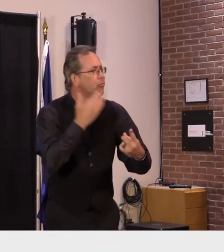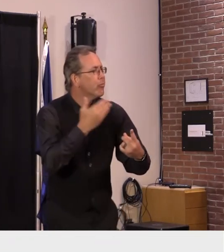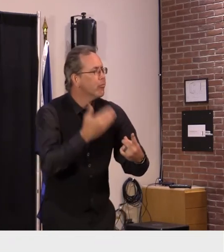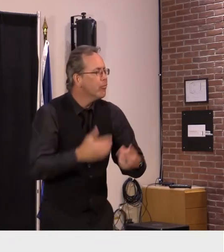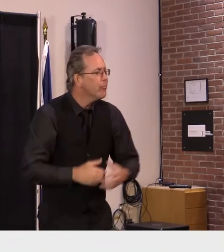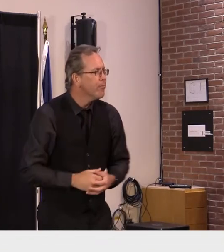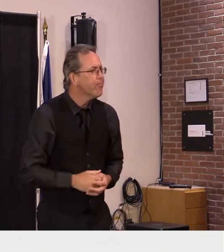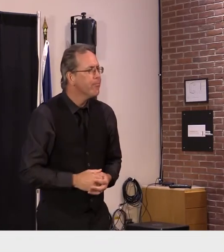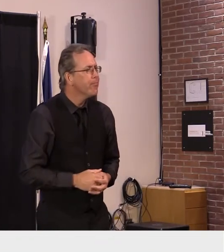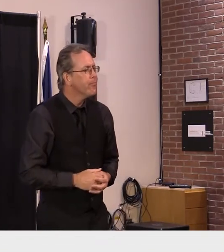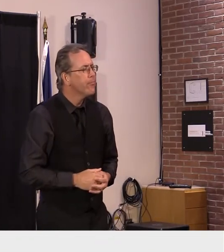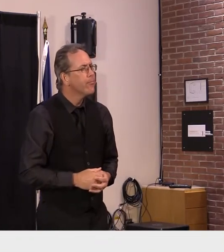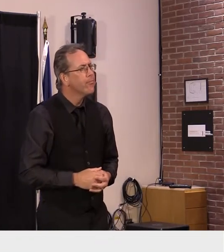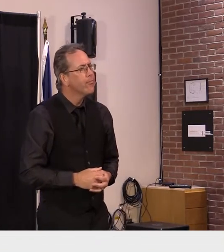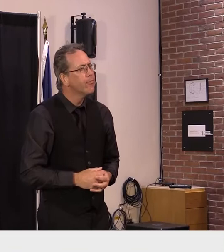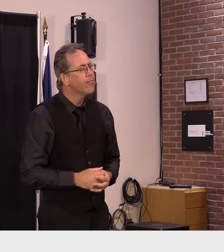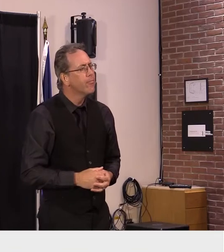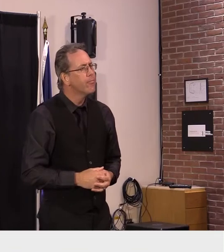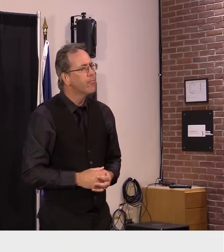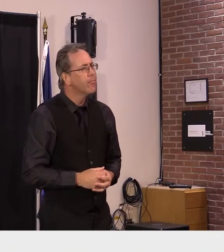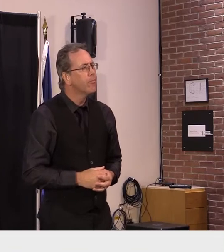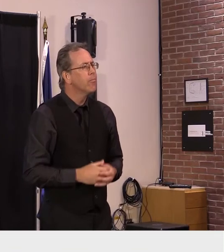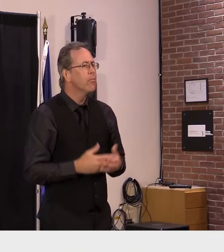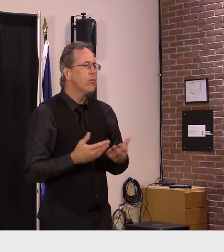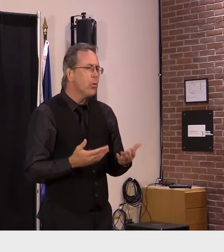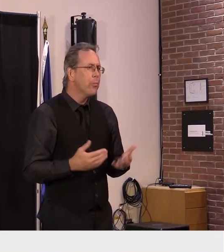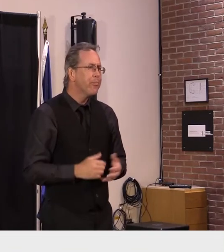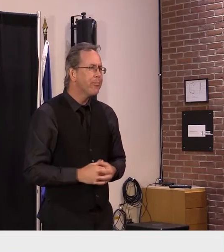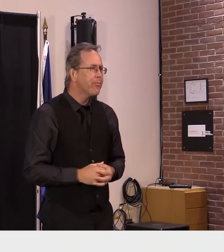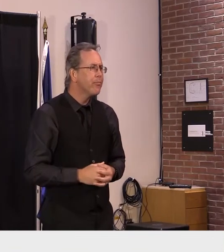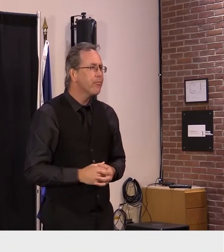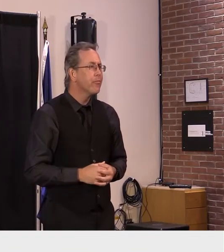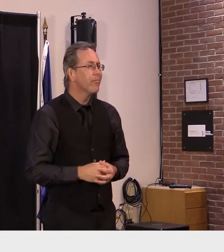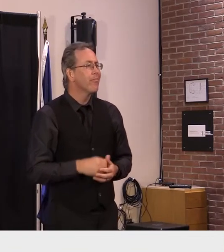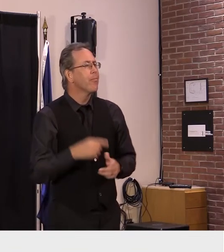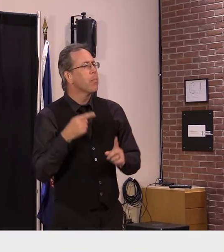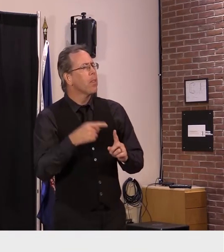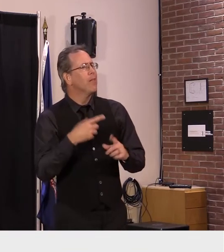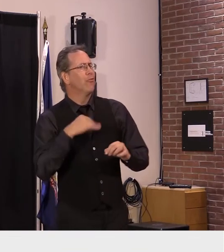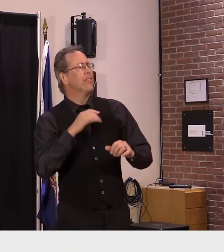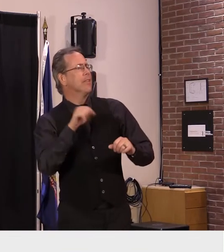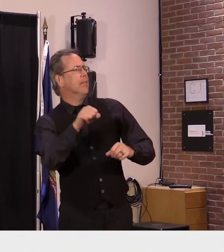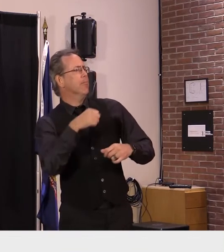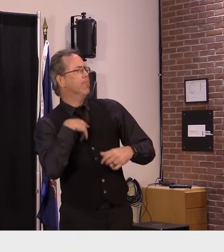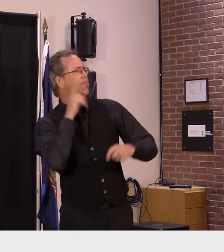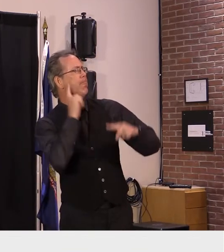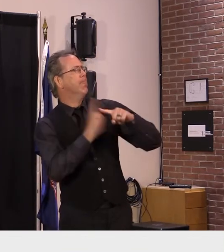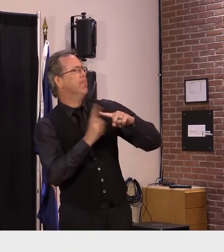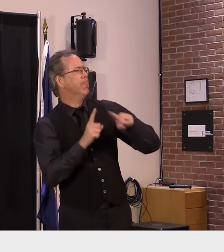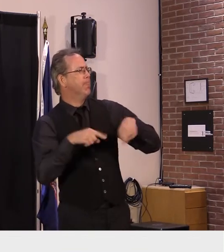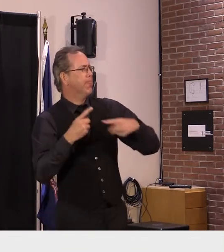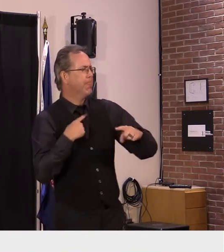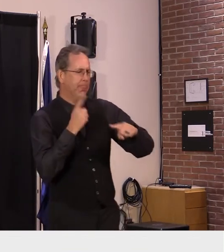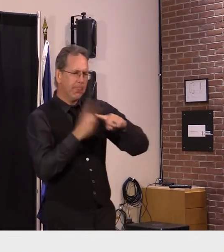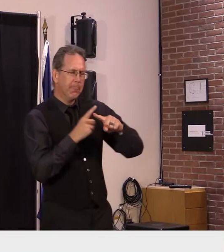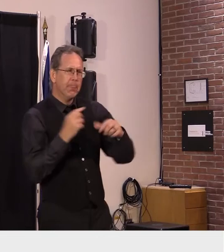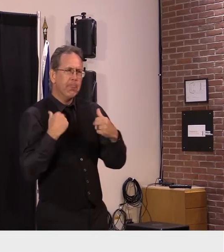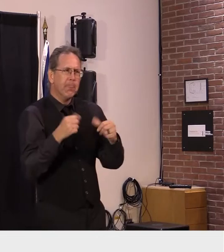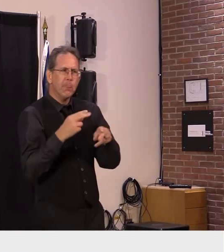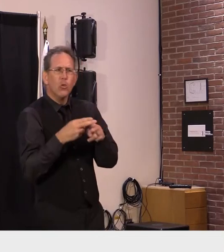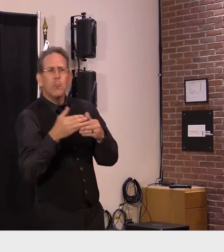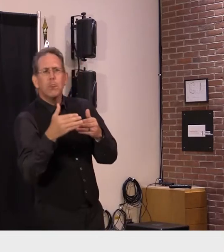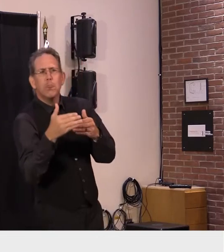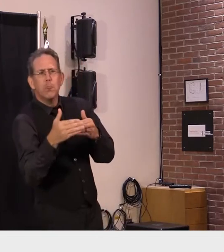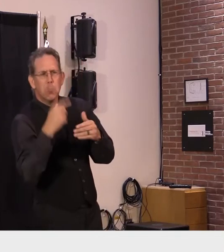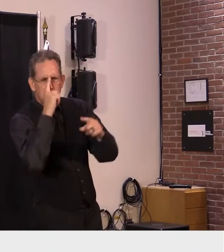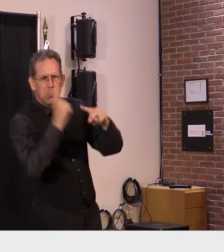and ba2 etc so yes we should be optimistic in the near term but doesn't mean we should be pessimistic in the